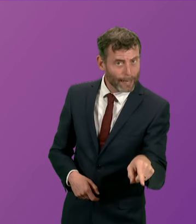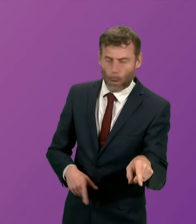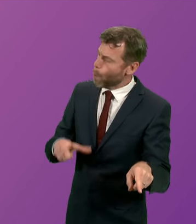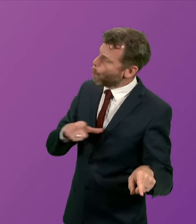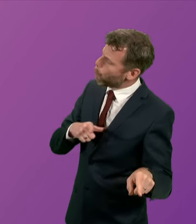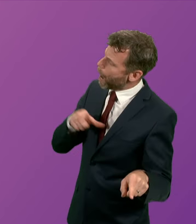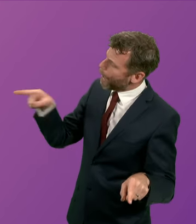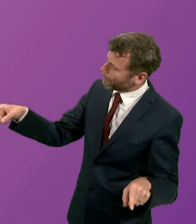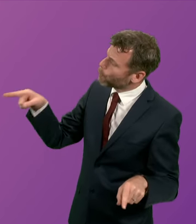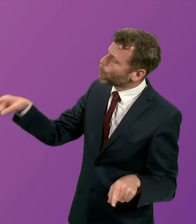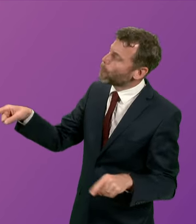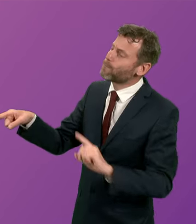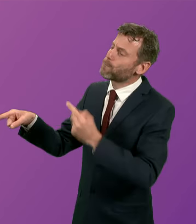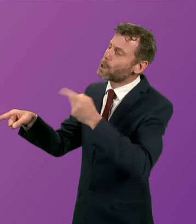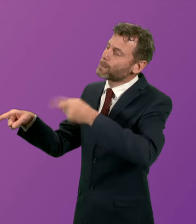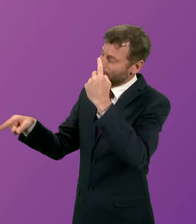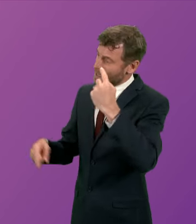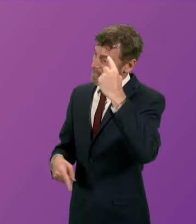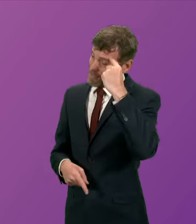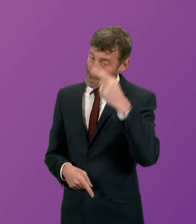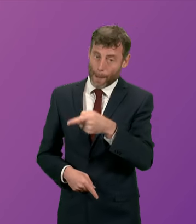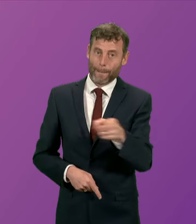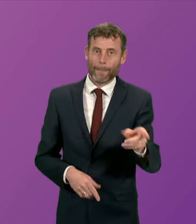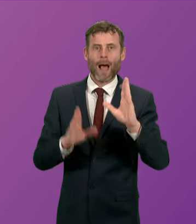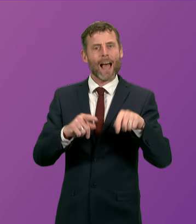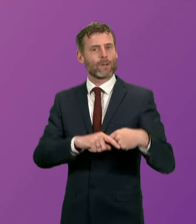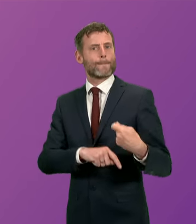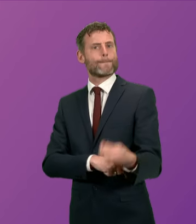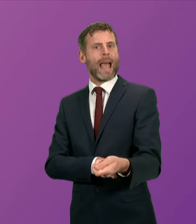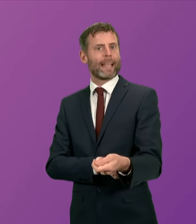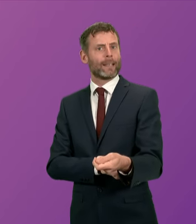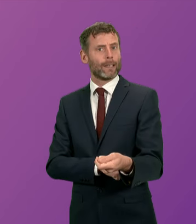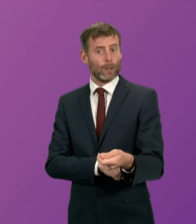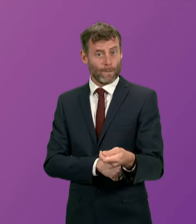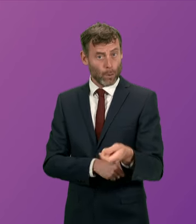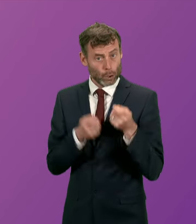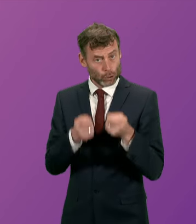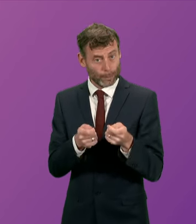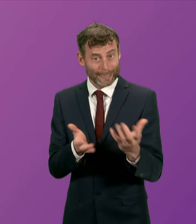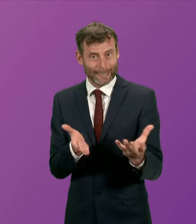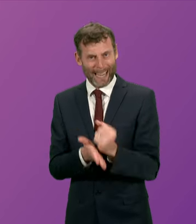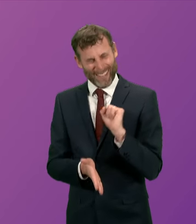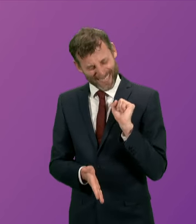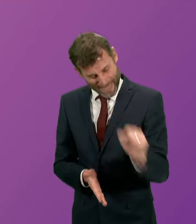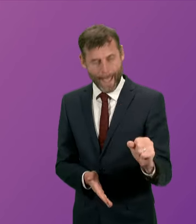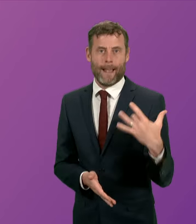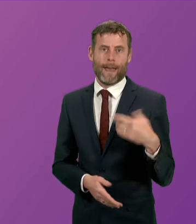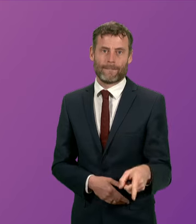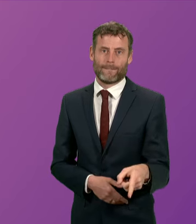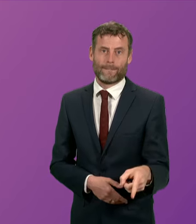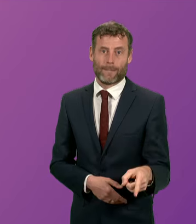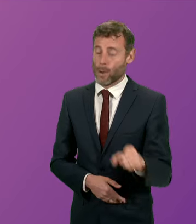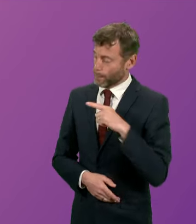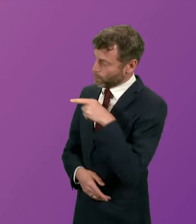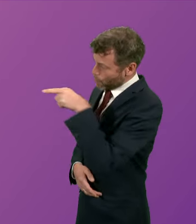does the first minister believe people in Scotland should have to pay for their life-saving cancer treatment 1,000 rounds because of his